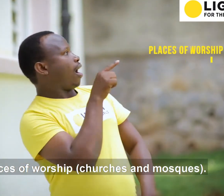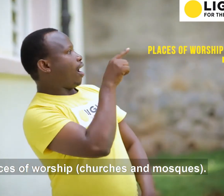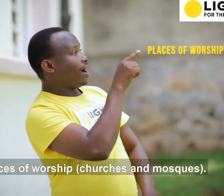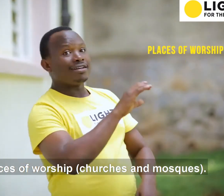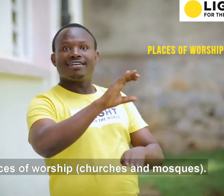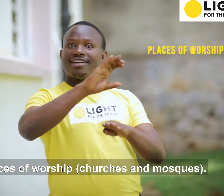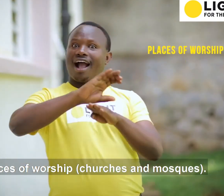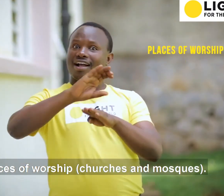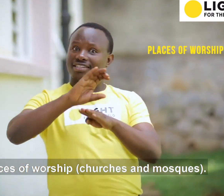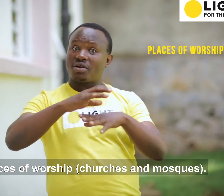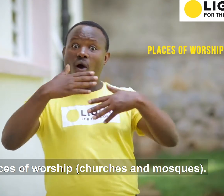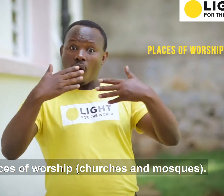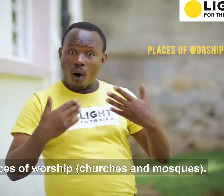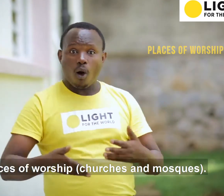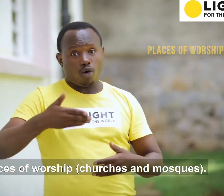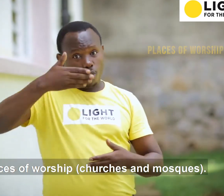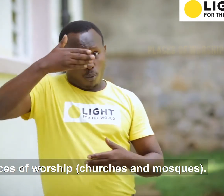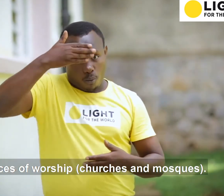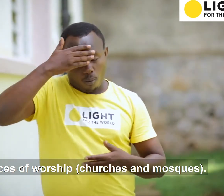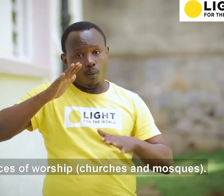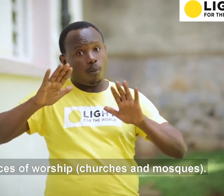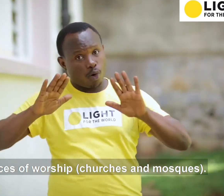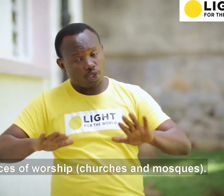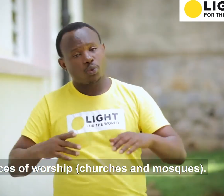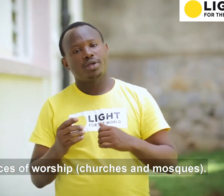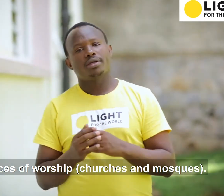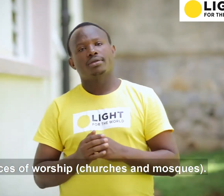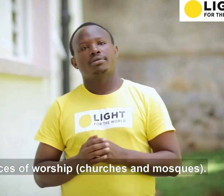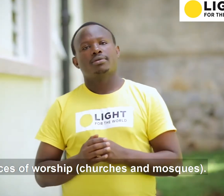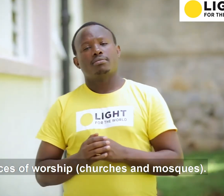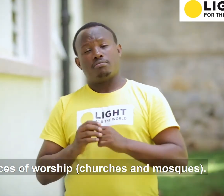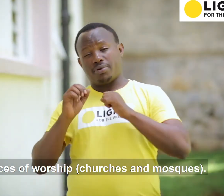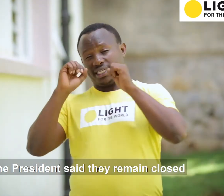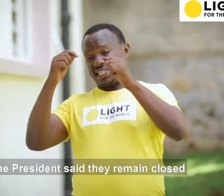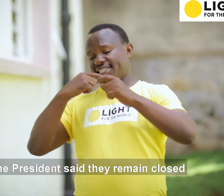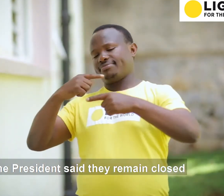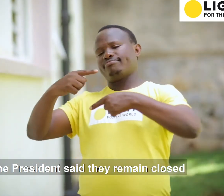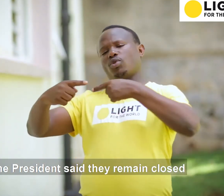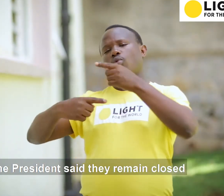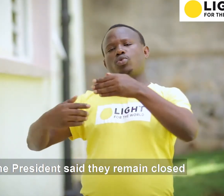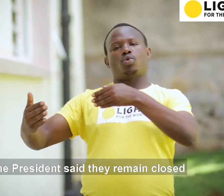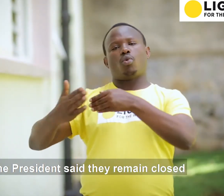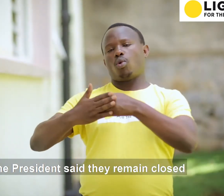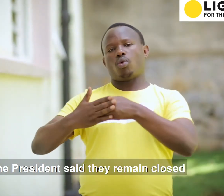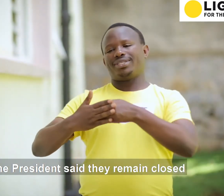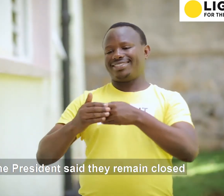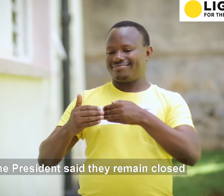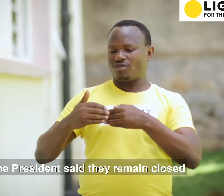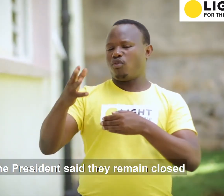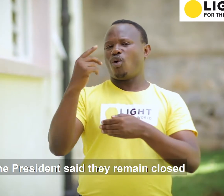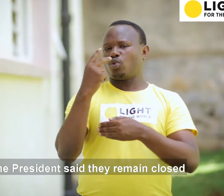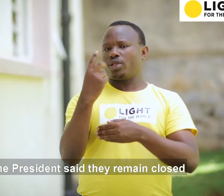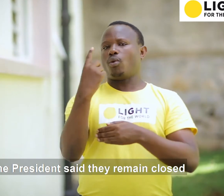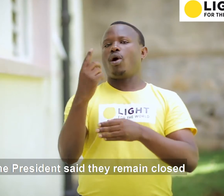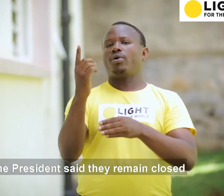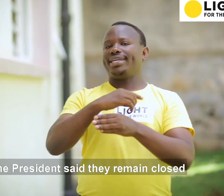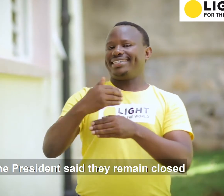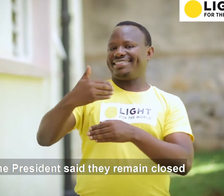8. The Places of worship, like churches and mosques. 9. President said that schools should remain closed